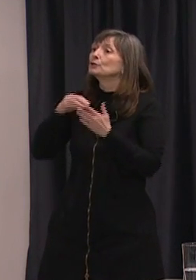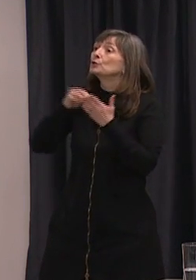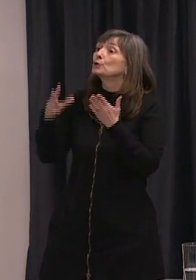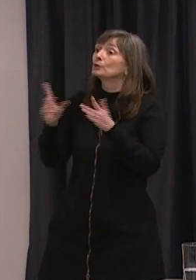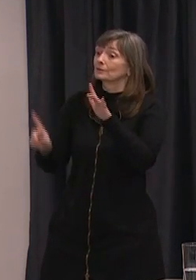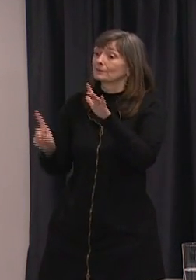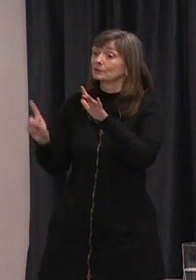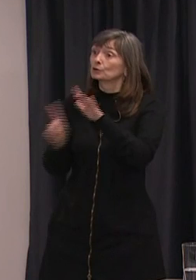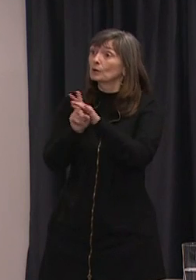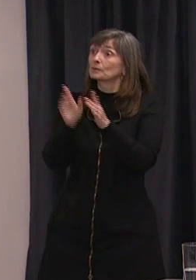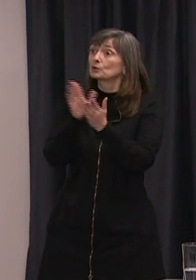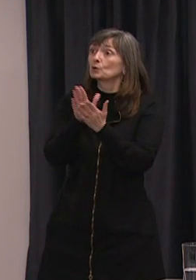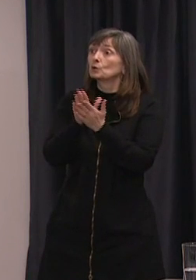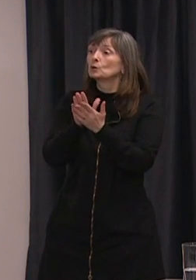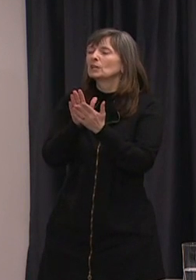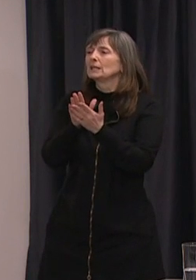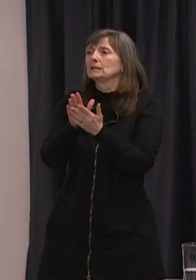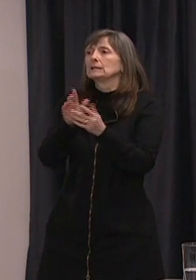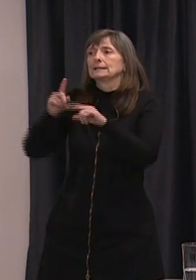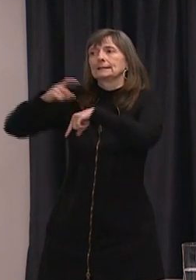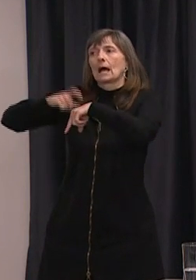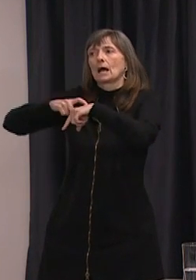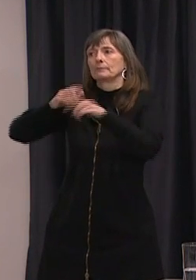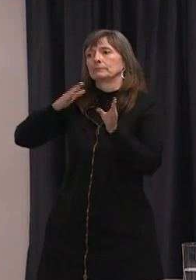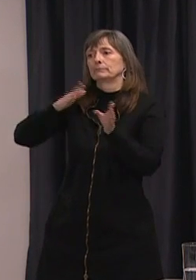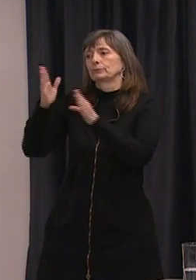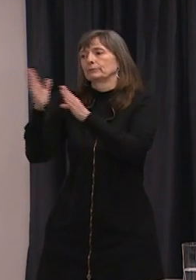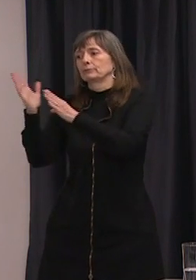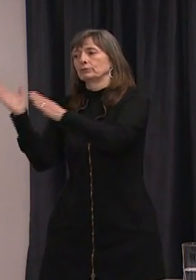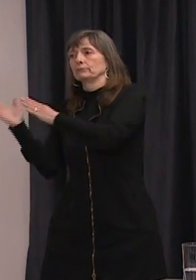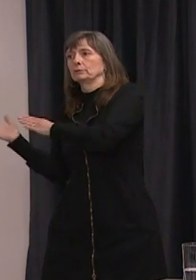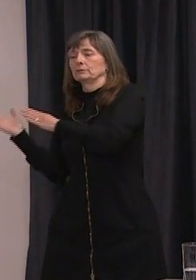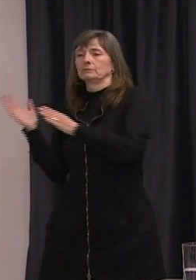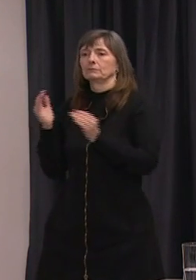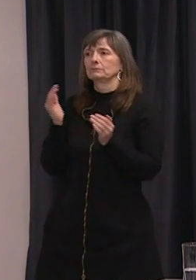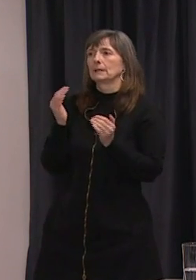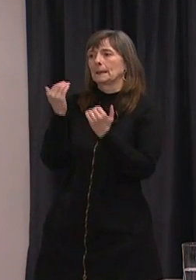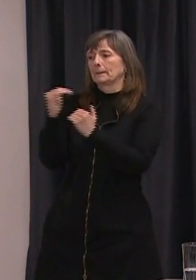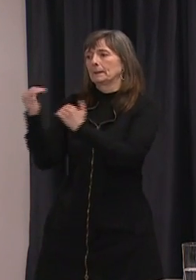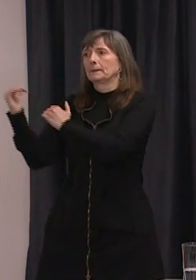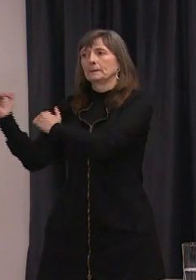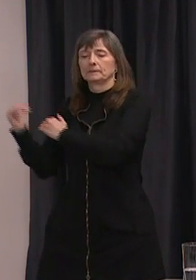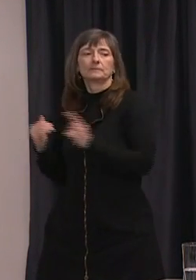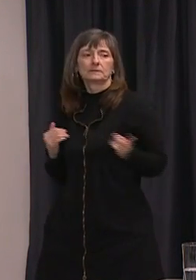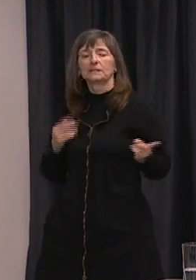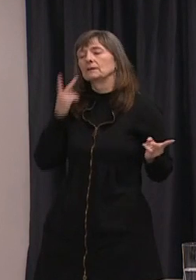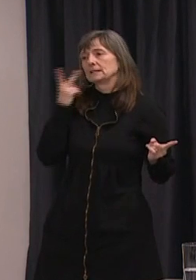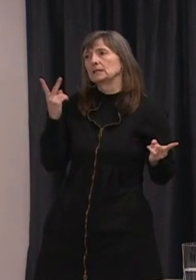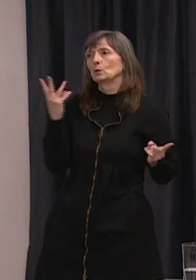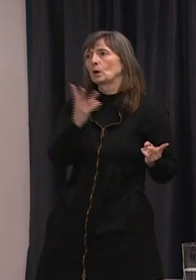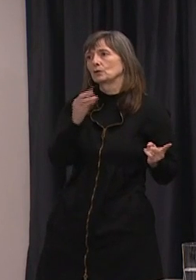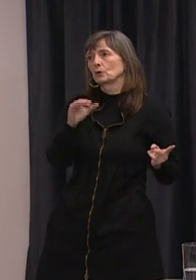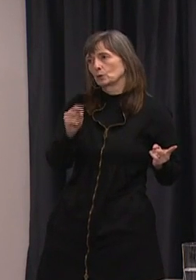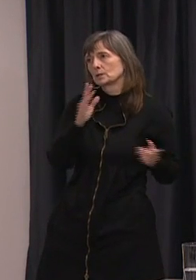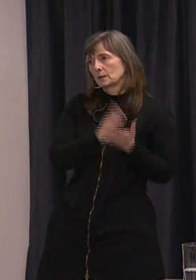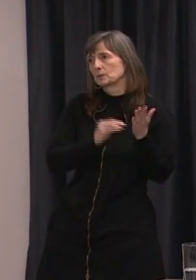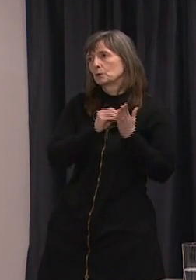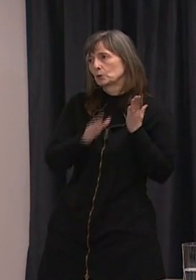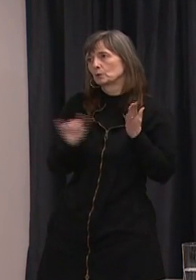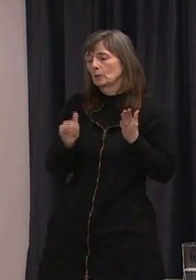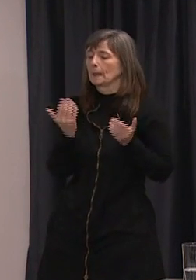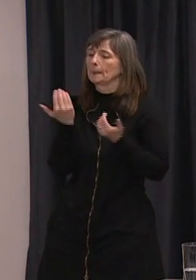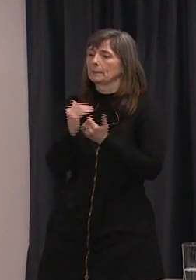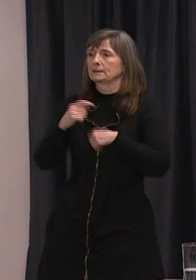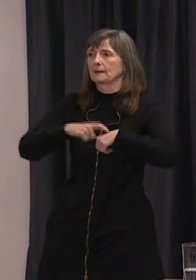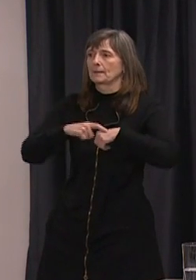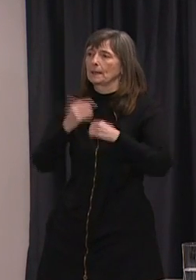students going in. I think. That's understanding. Yes no that's right I've seen that with some of the schools on the west coast. I think one of the key